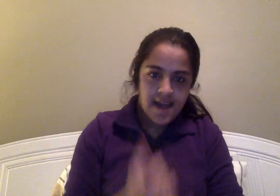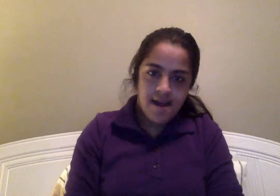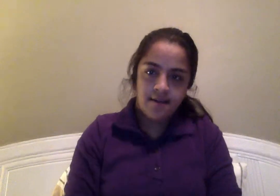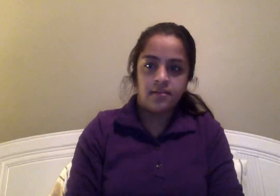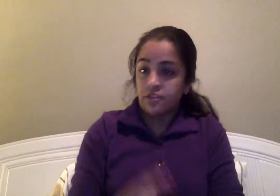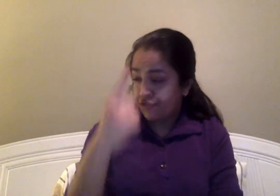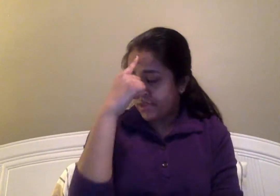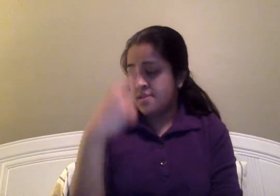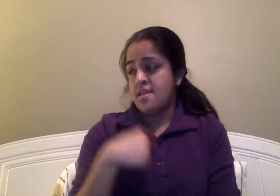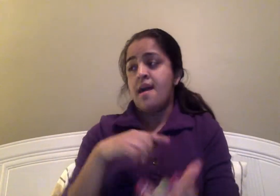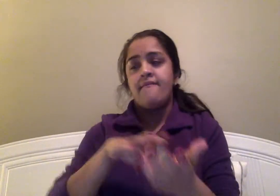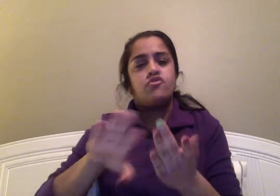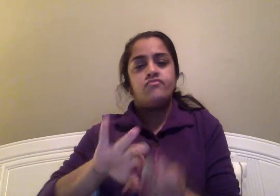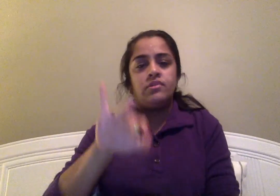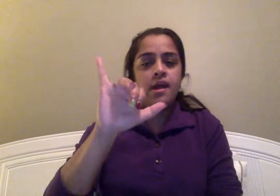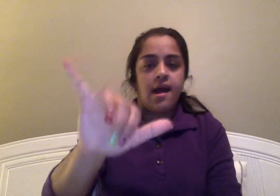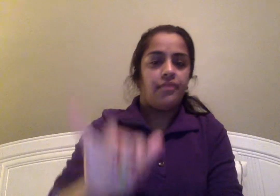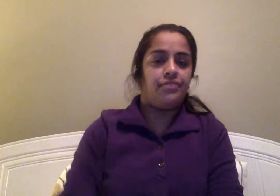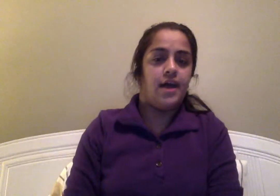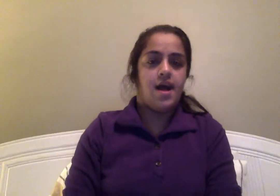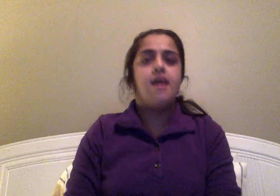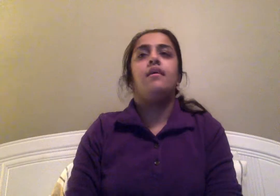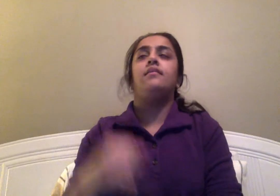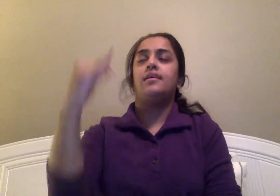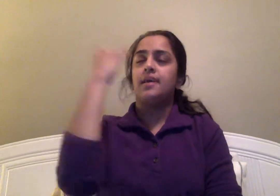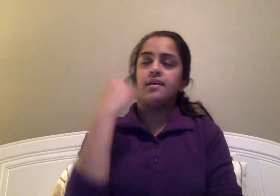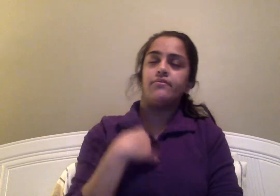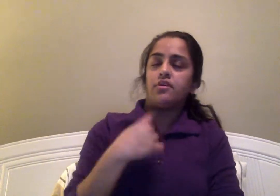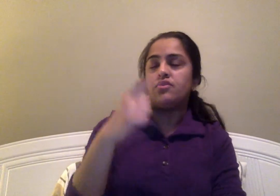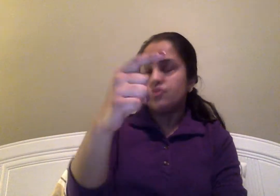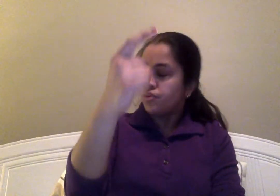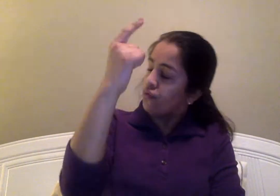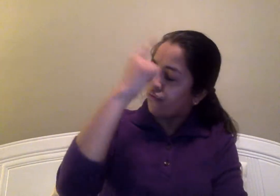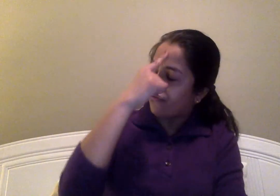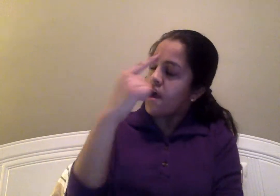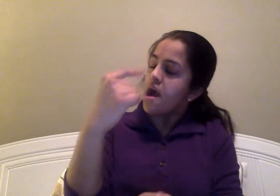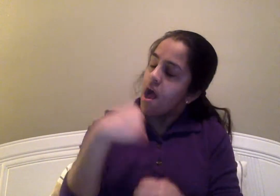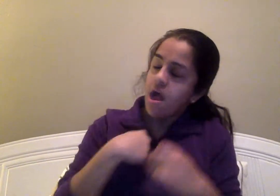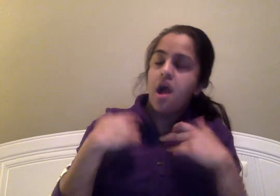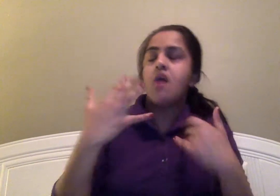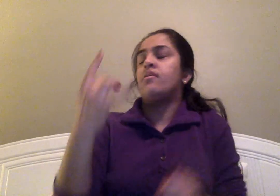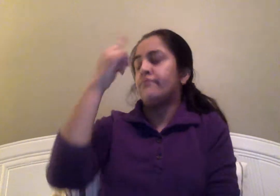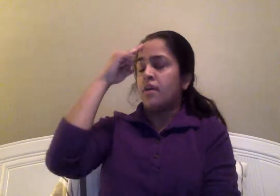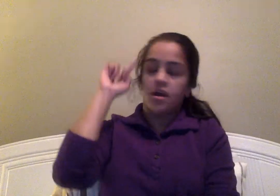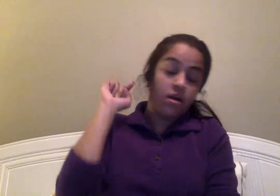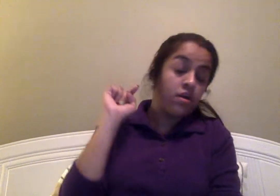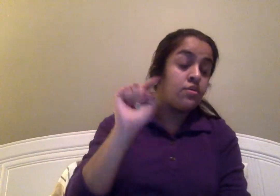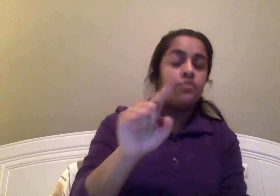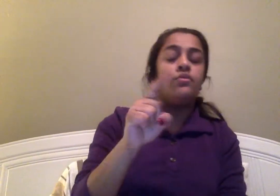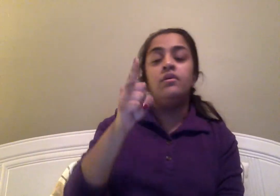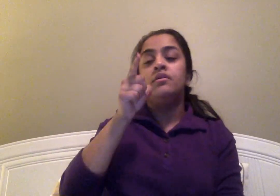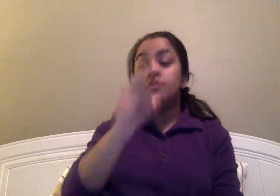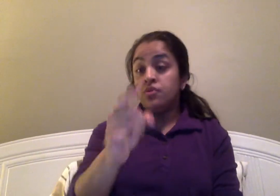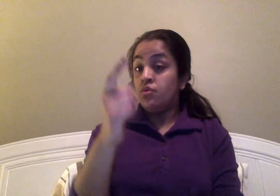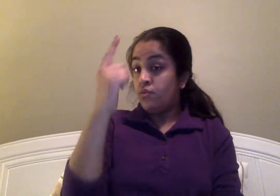think I forgive you like that, if you thought I would wait for you, you thought